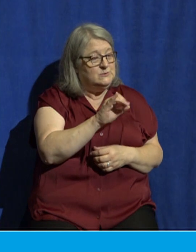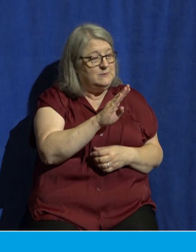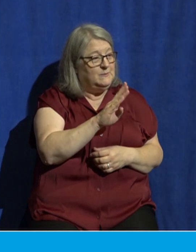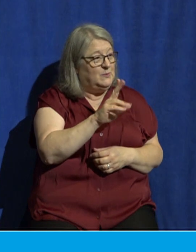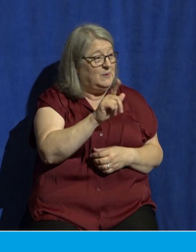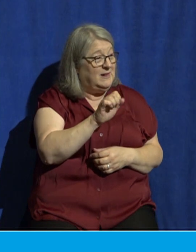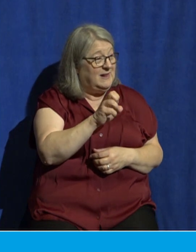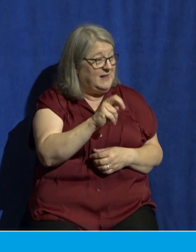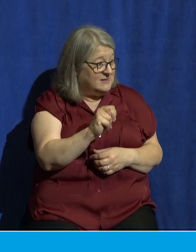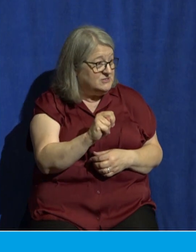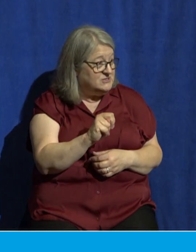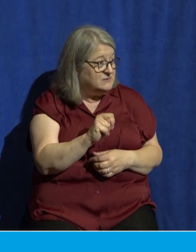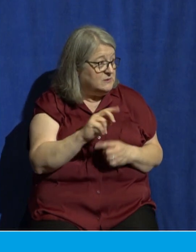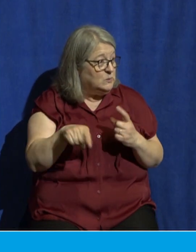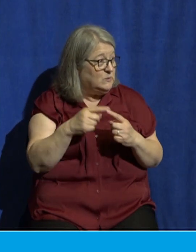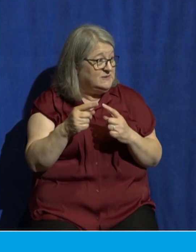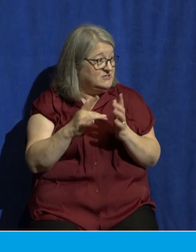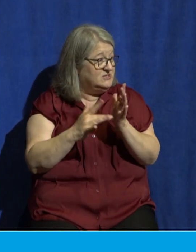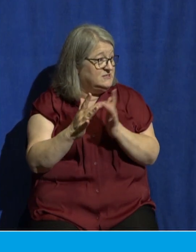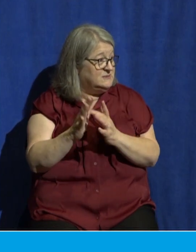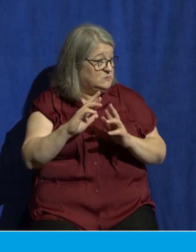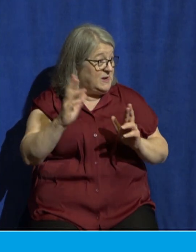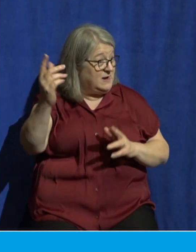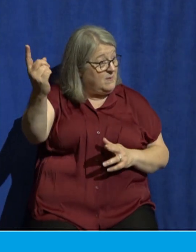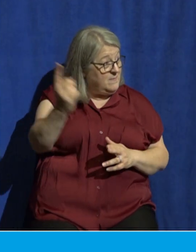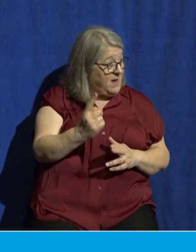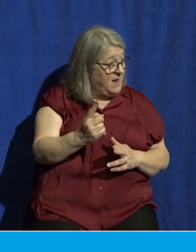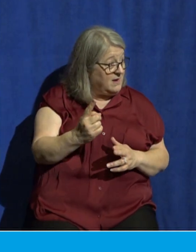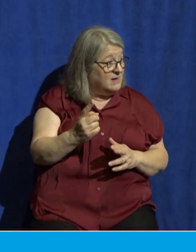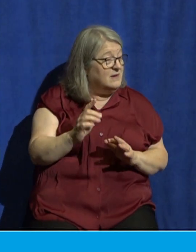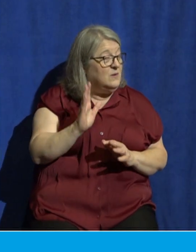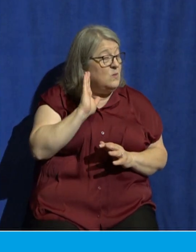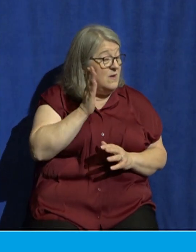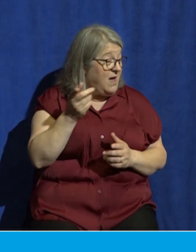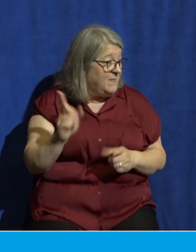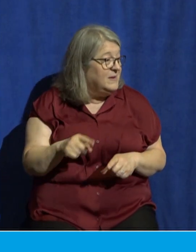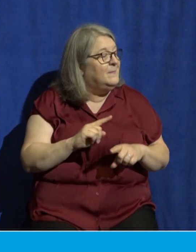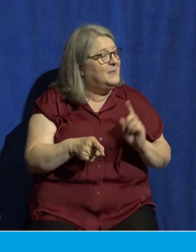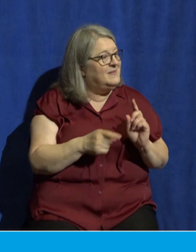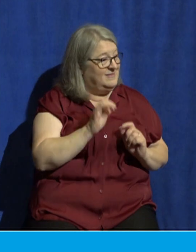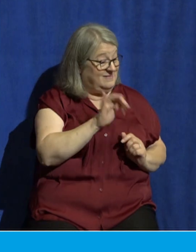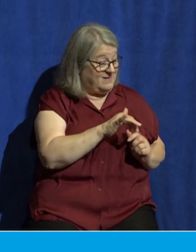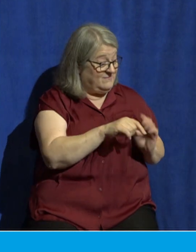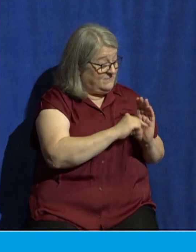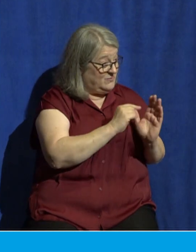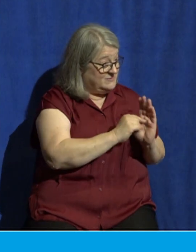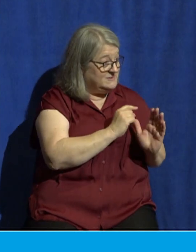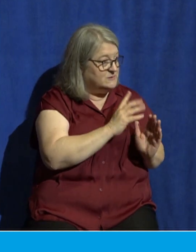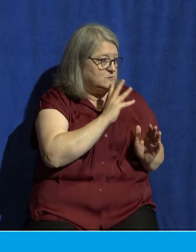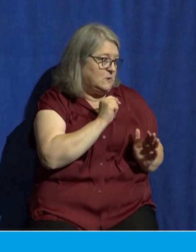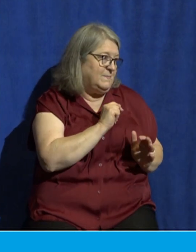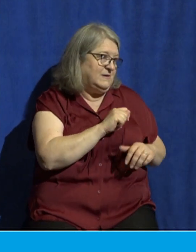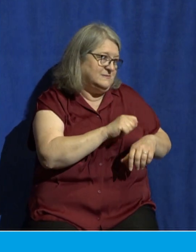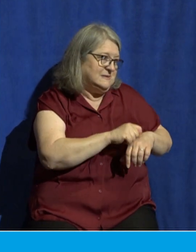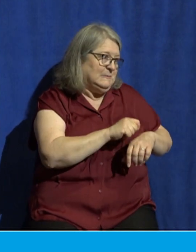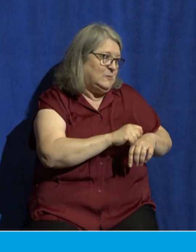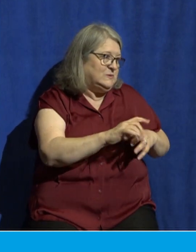I think verse 14 to 20 is talking about an earlier time of distress that the disciples, these disciples themselves, will actually